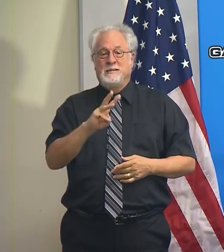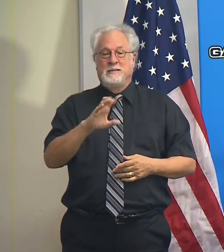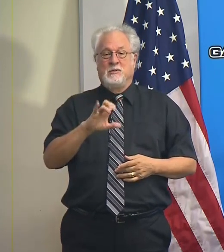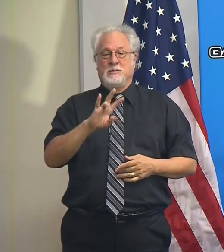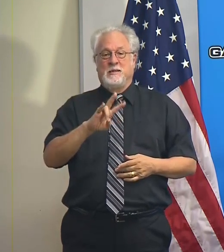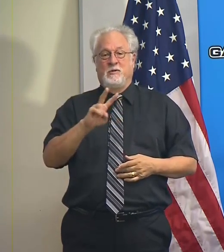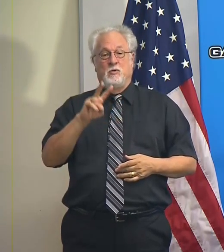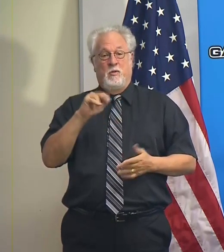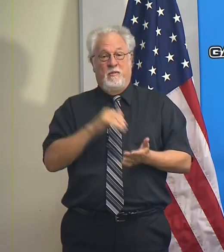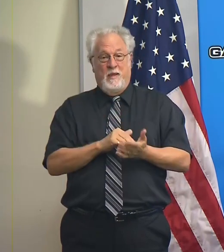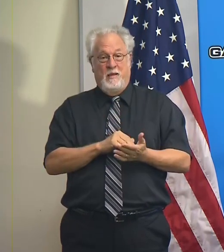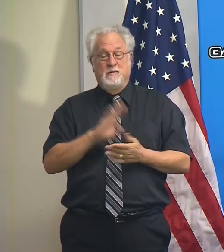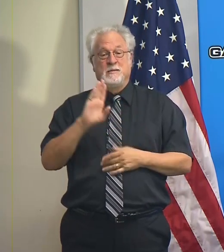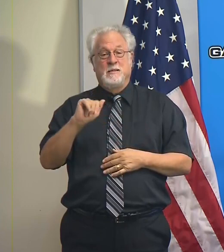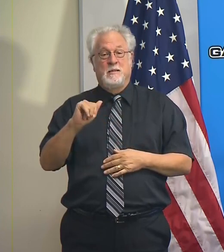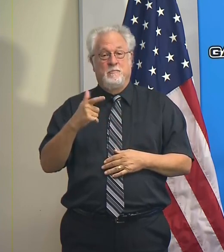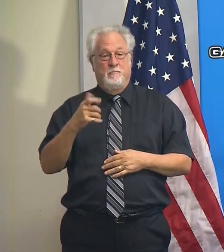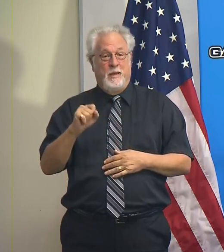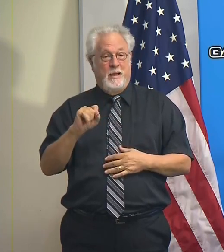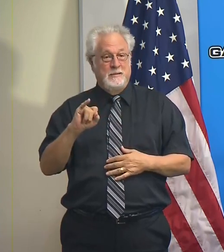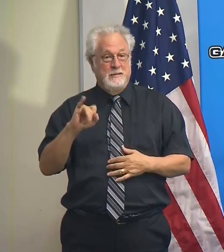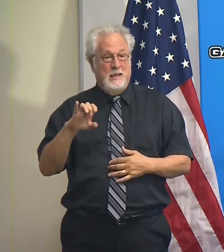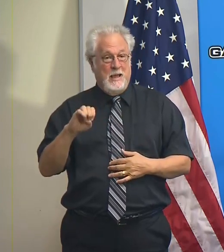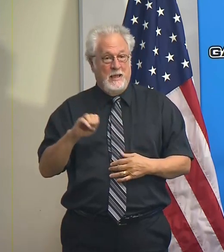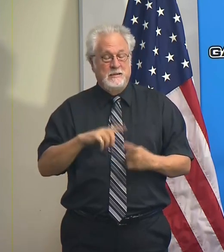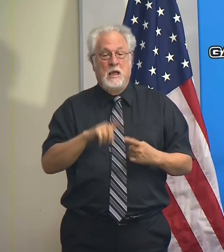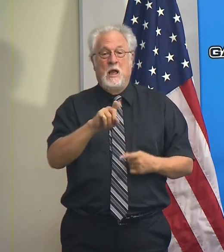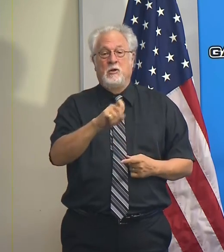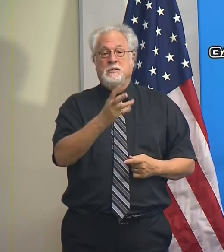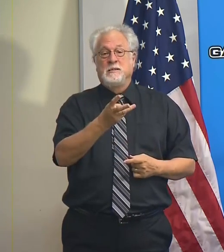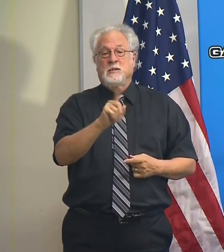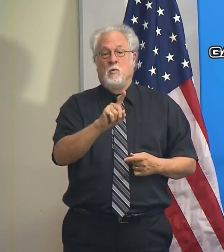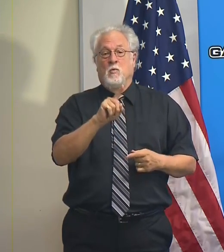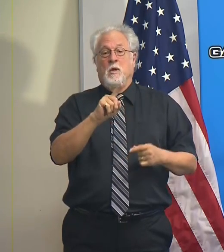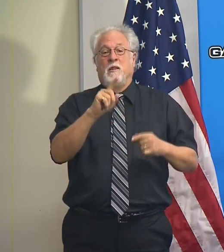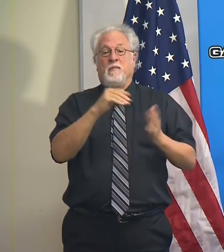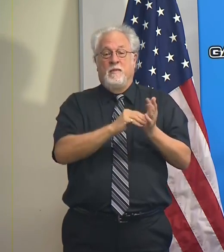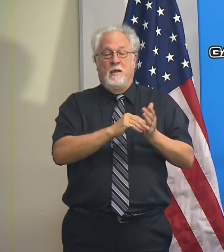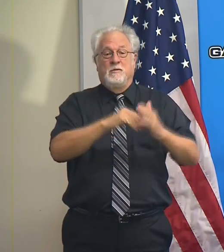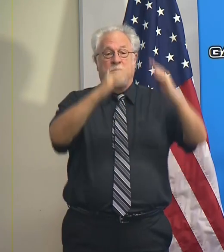672,000 bags of ice, and 161,000 tarps.